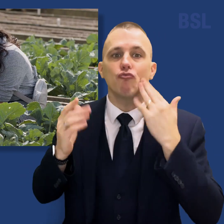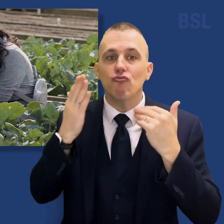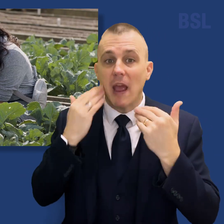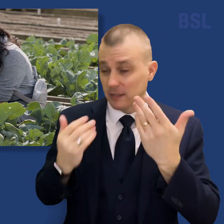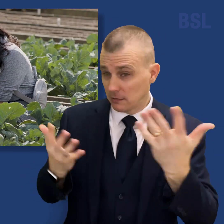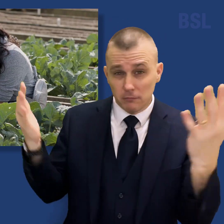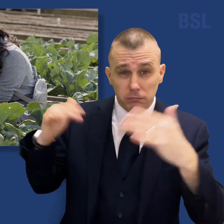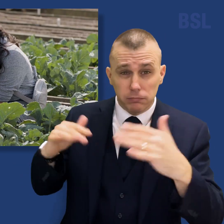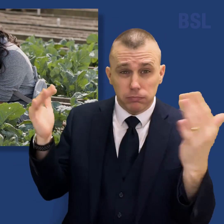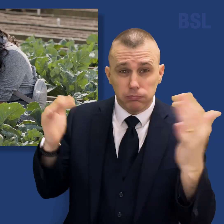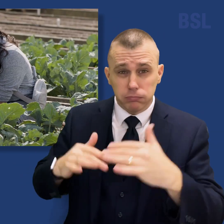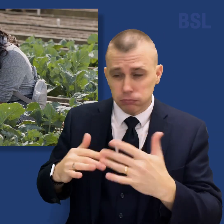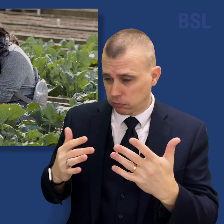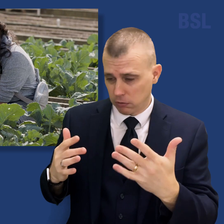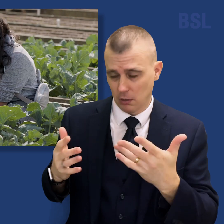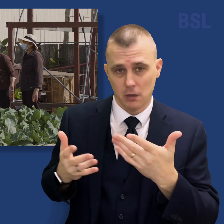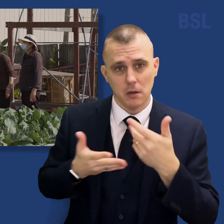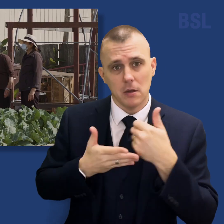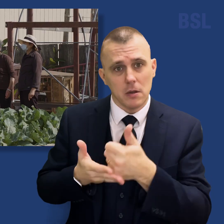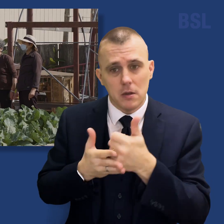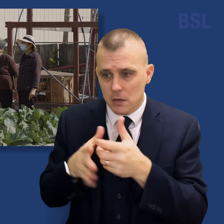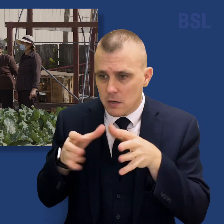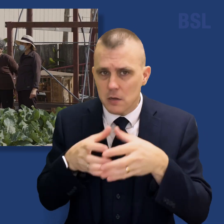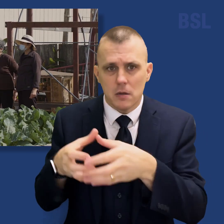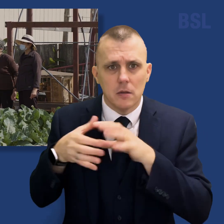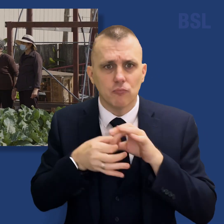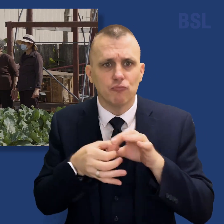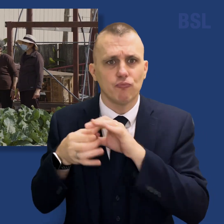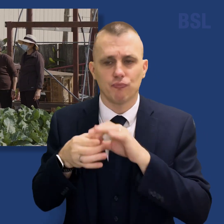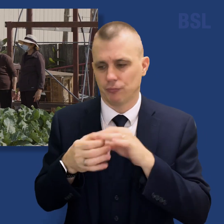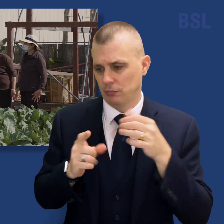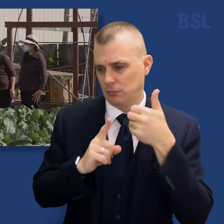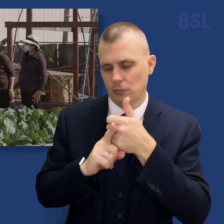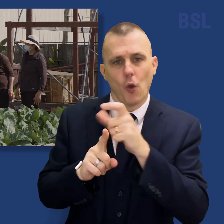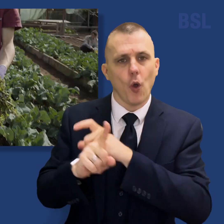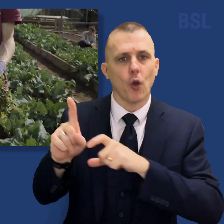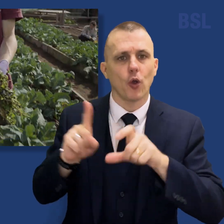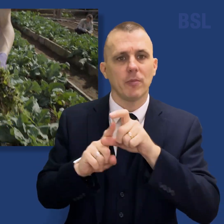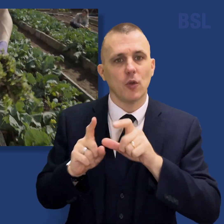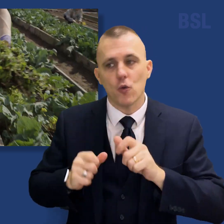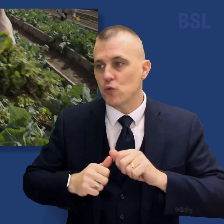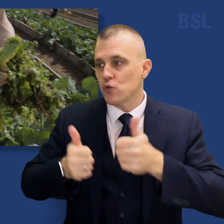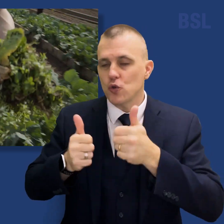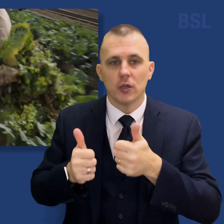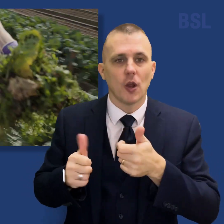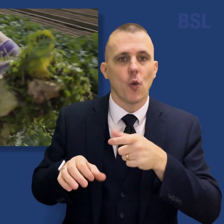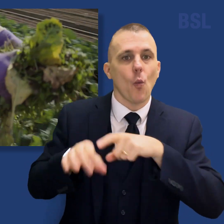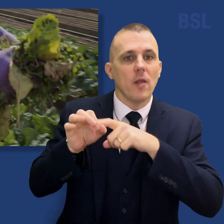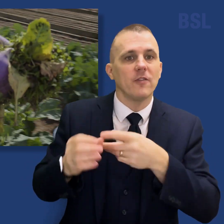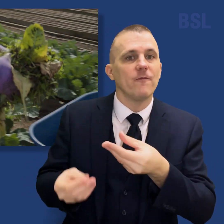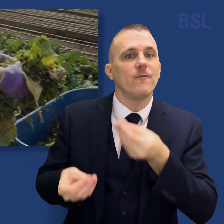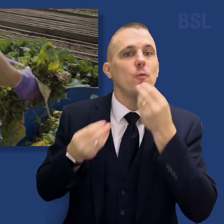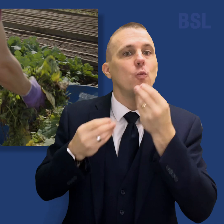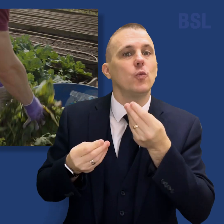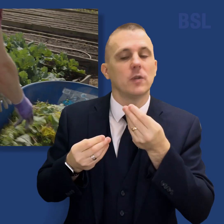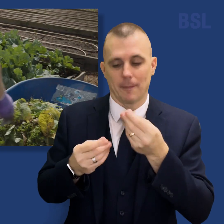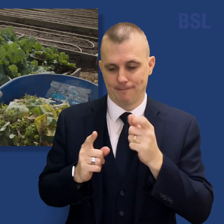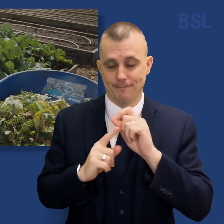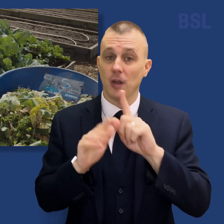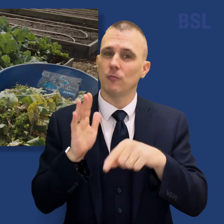-ethnicities coming together to ensure that everyone in this community has quality access to food. The project is